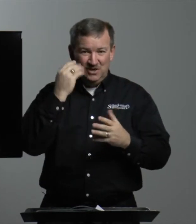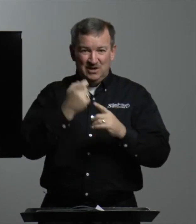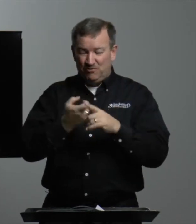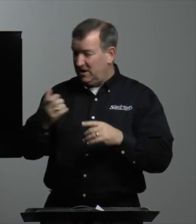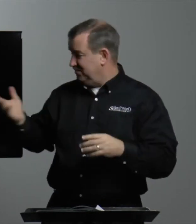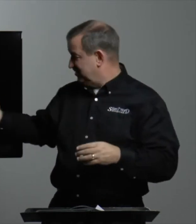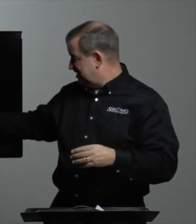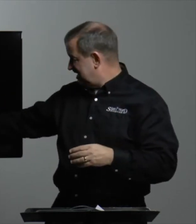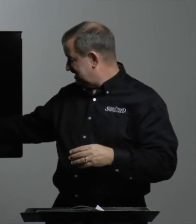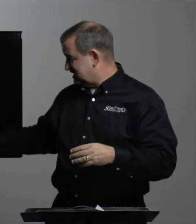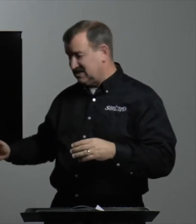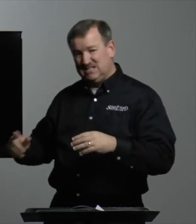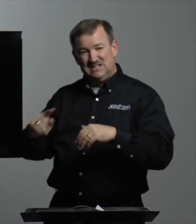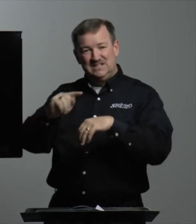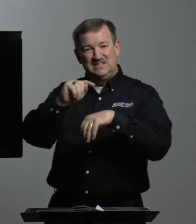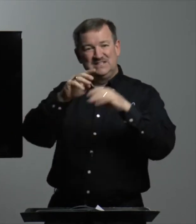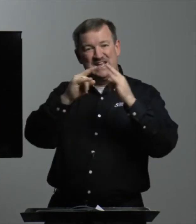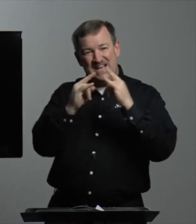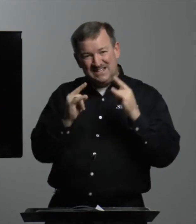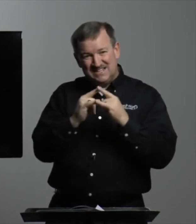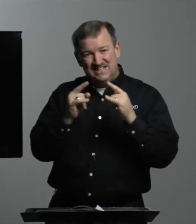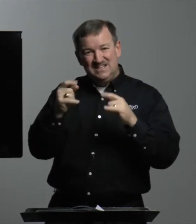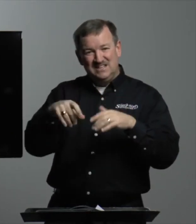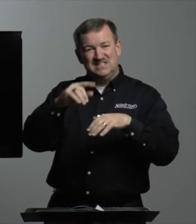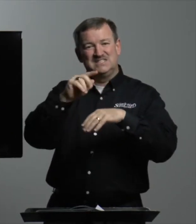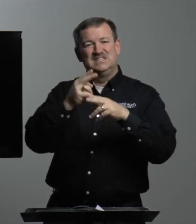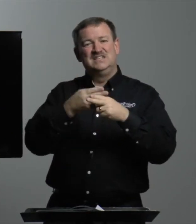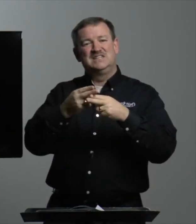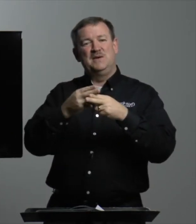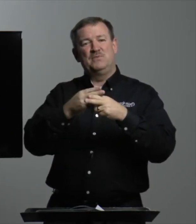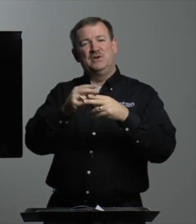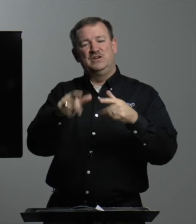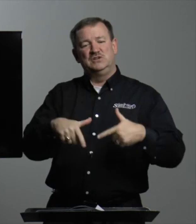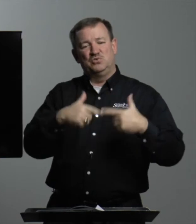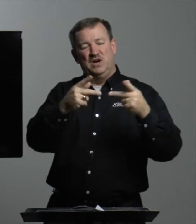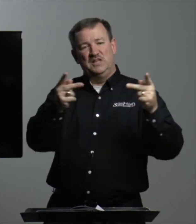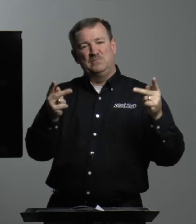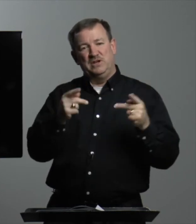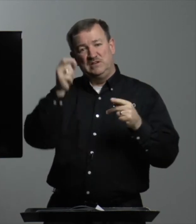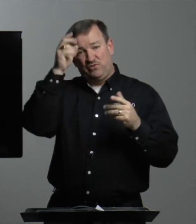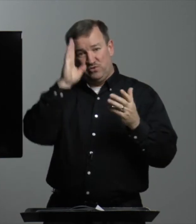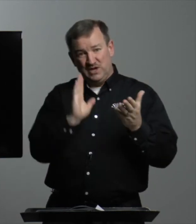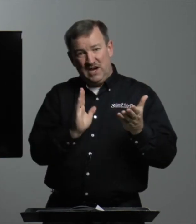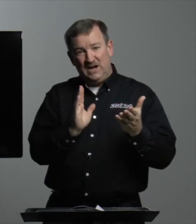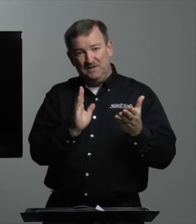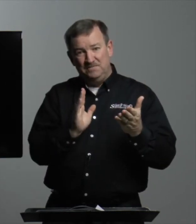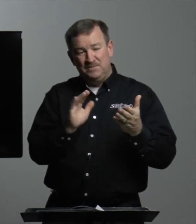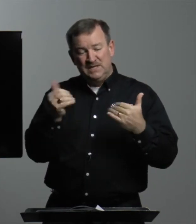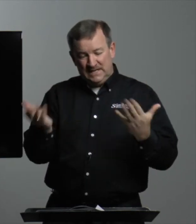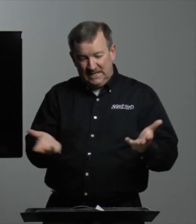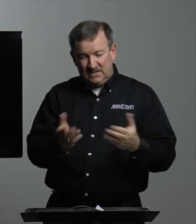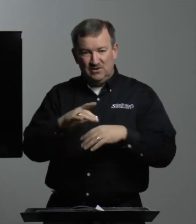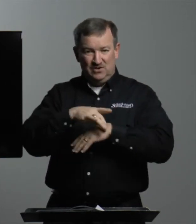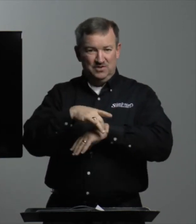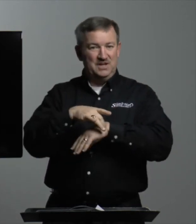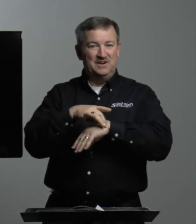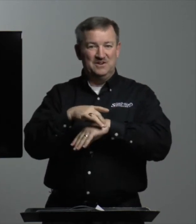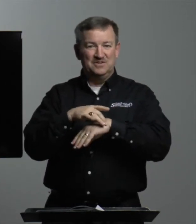from this tent, this temporary dwelling place for God here on the earth.